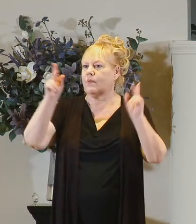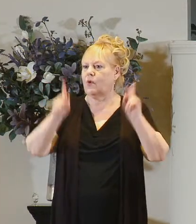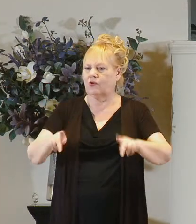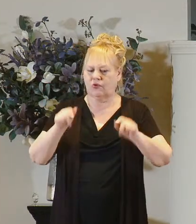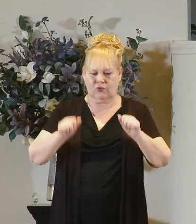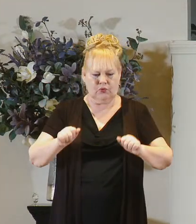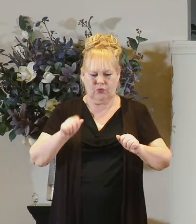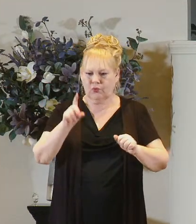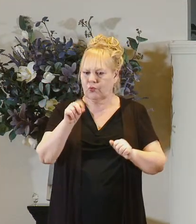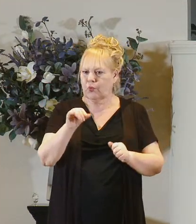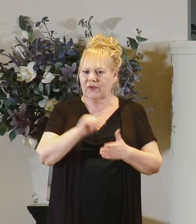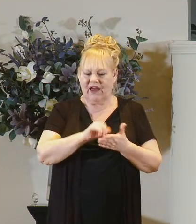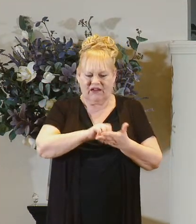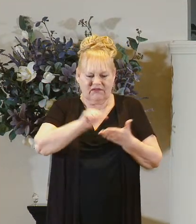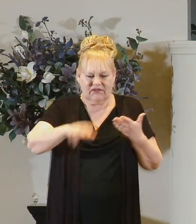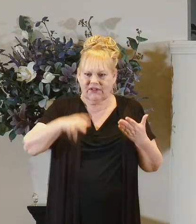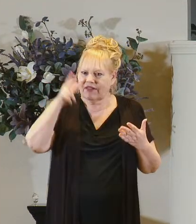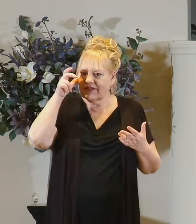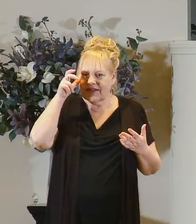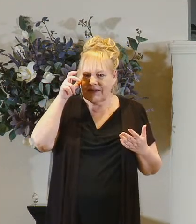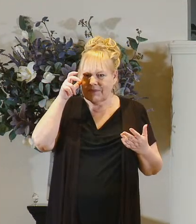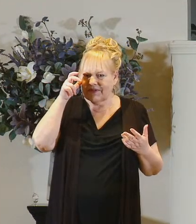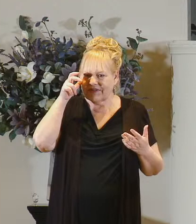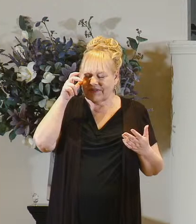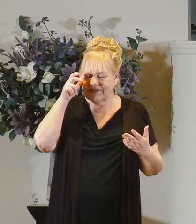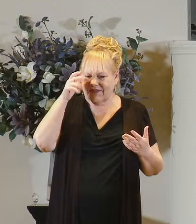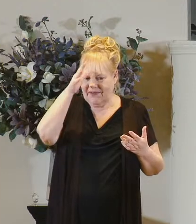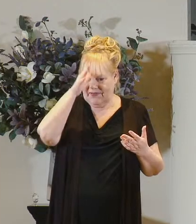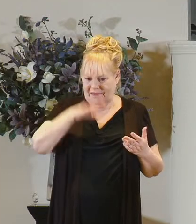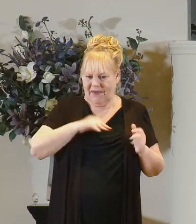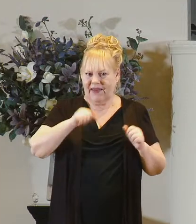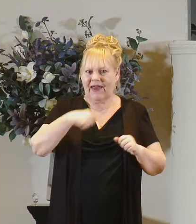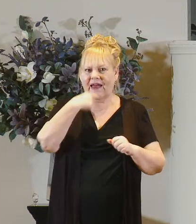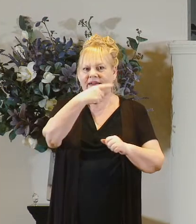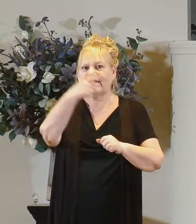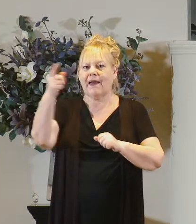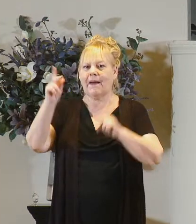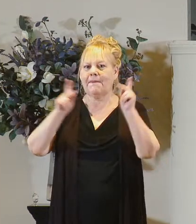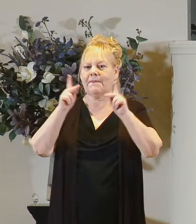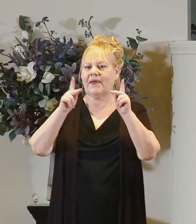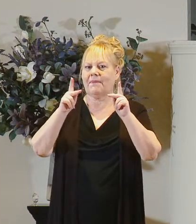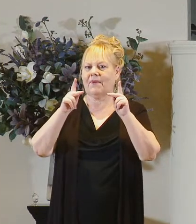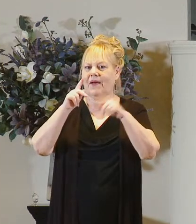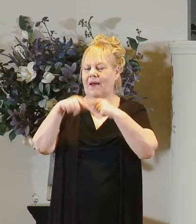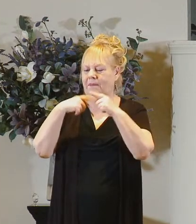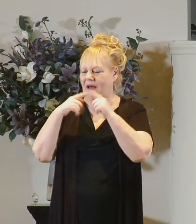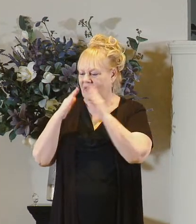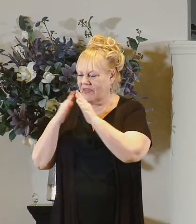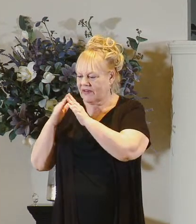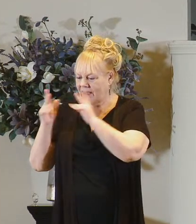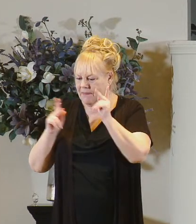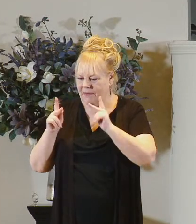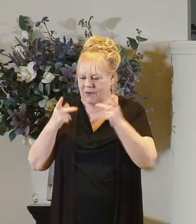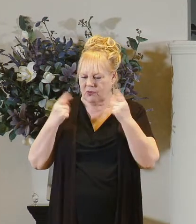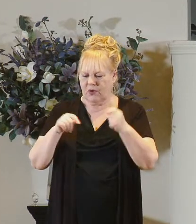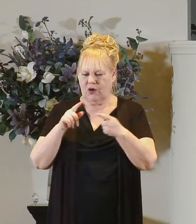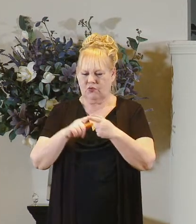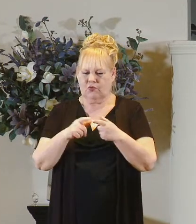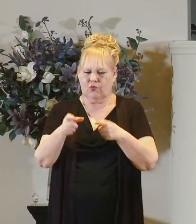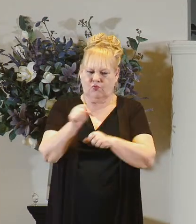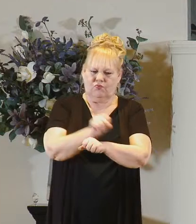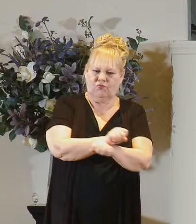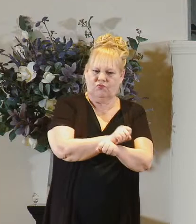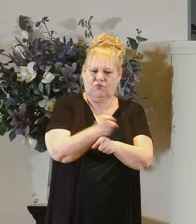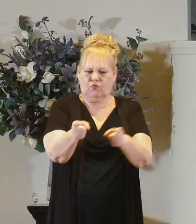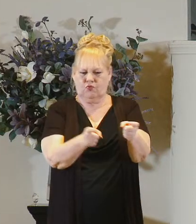he can tell the story of the townspeople and all that they did trying to manage